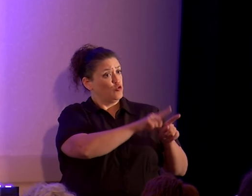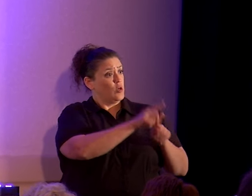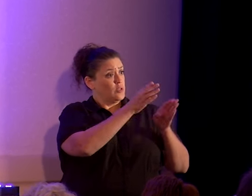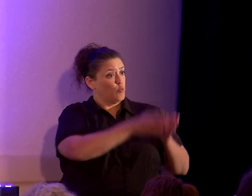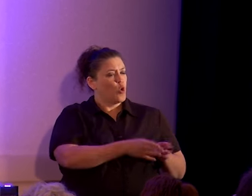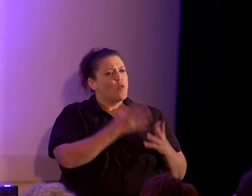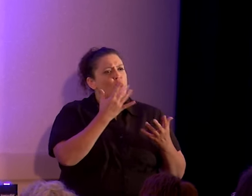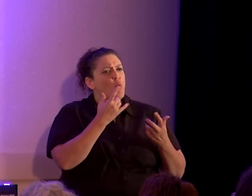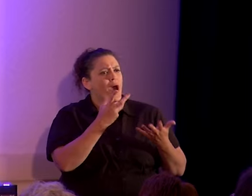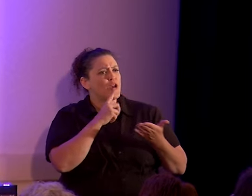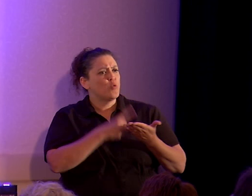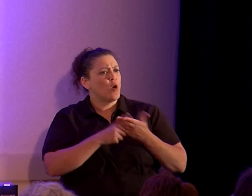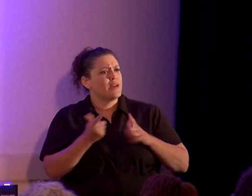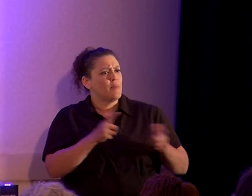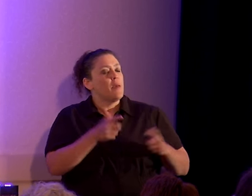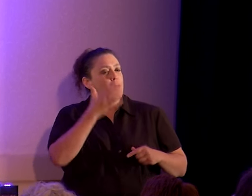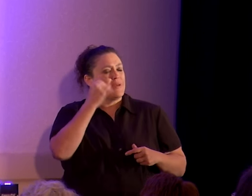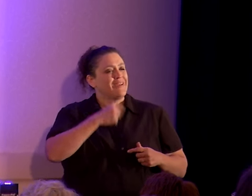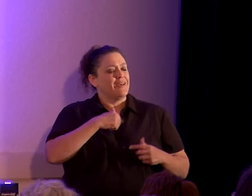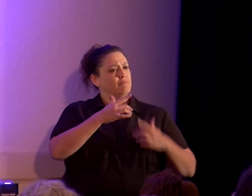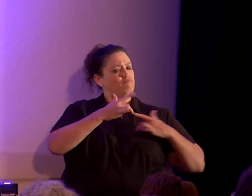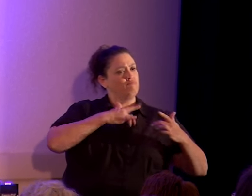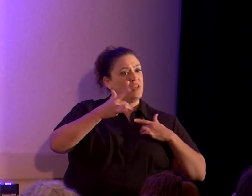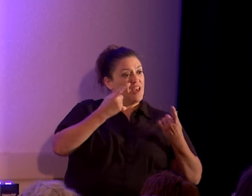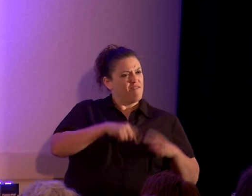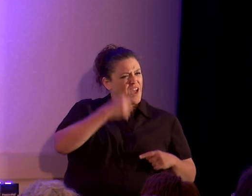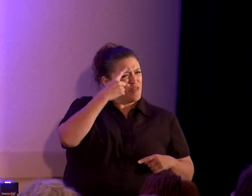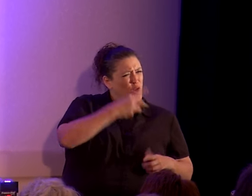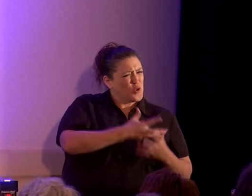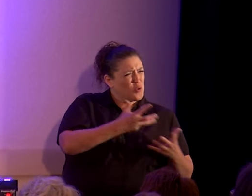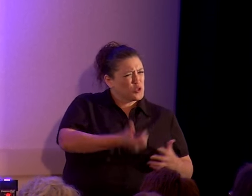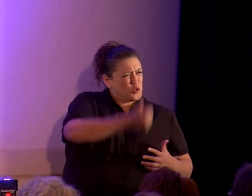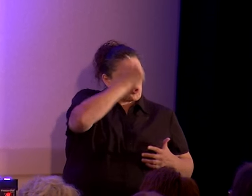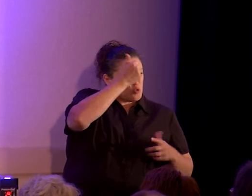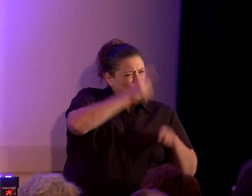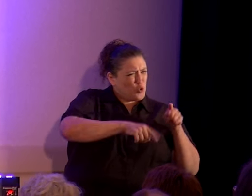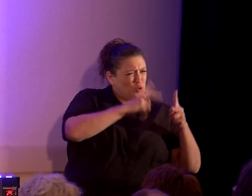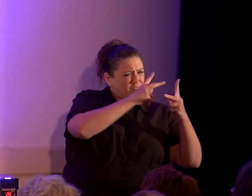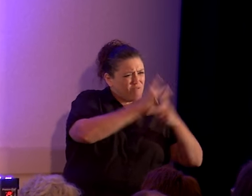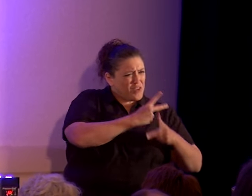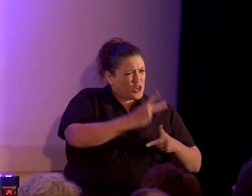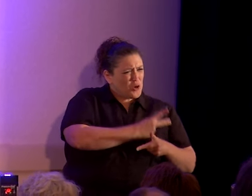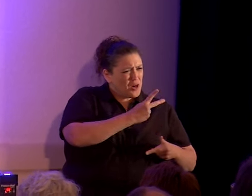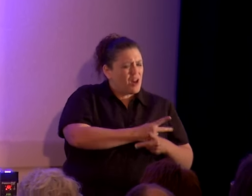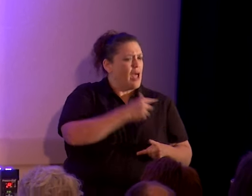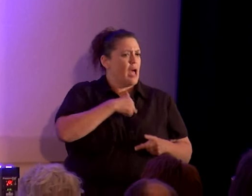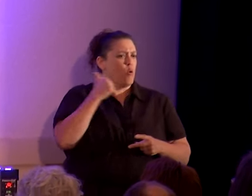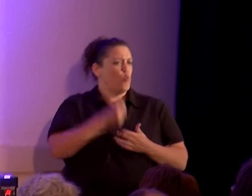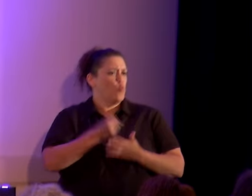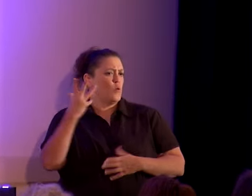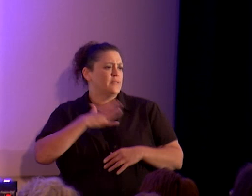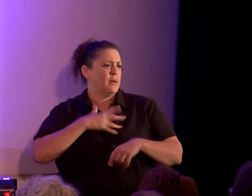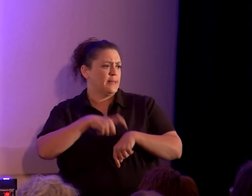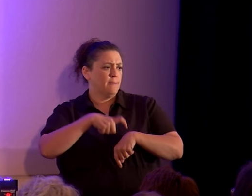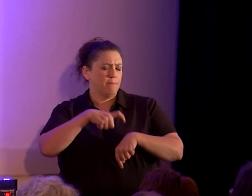to debate me? Because I give a damn! If I thought you were too stupid to figure this out, I wouldn't waste my time!